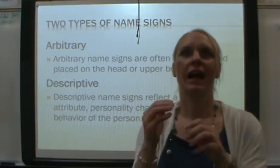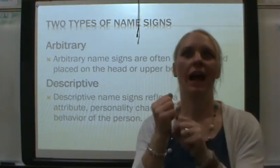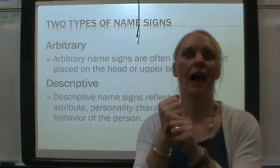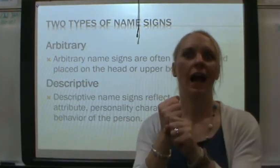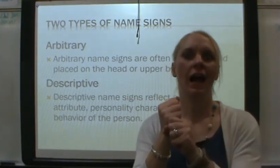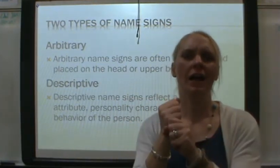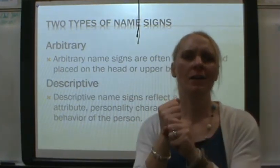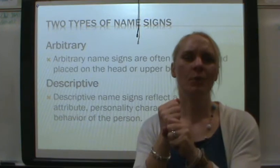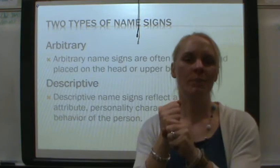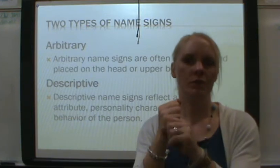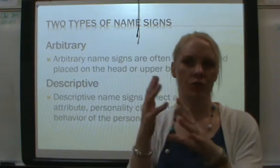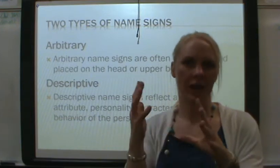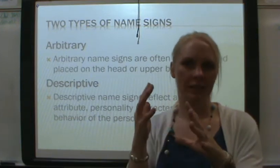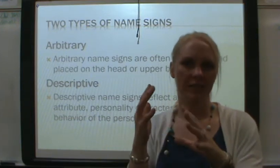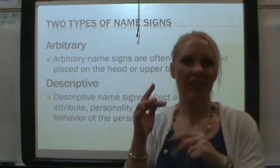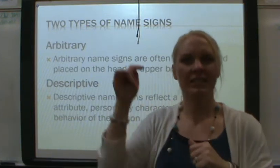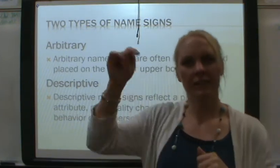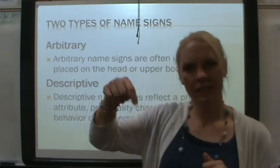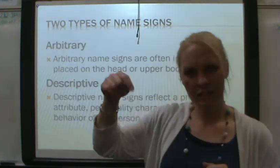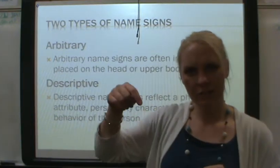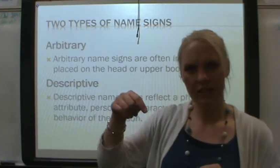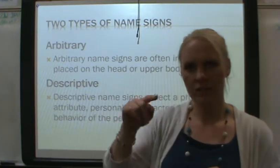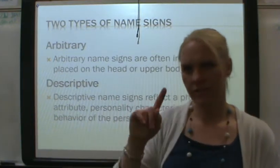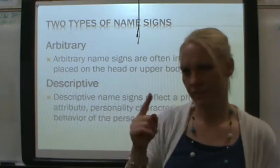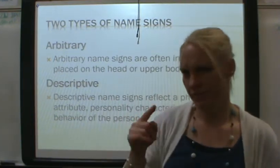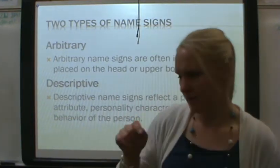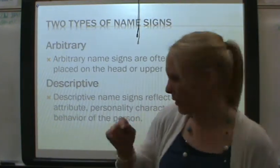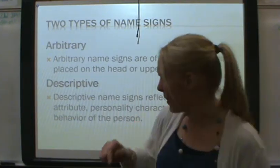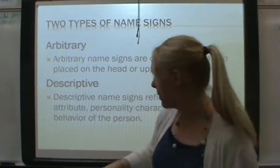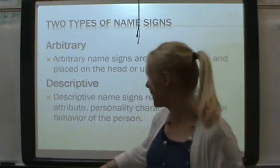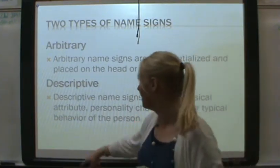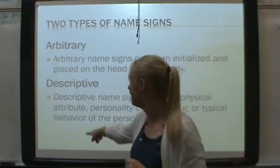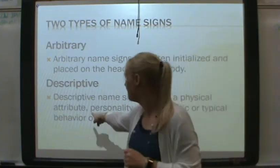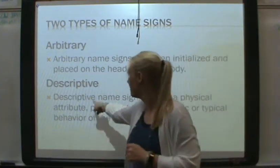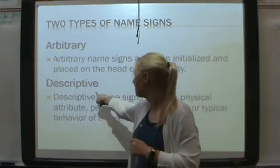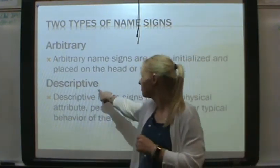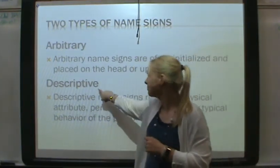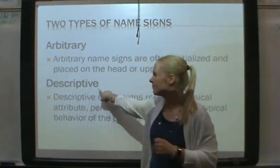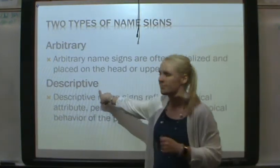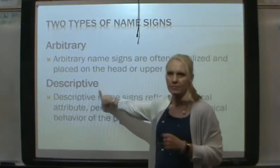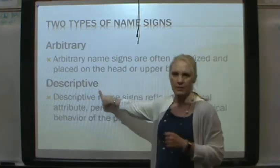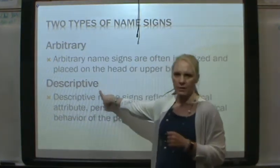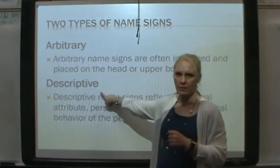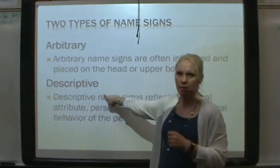um, or abstract. In fact, let's go down to the one at the bottom. Right?